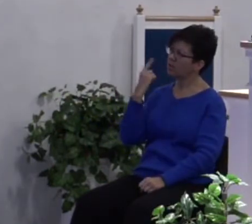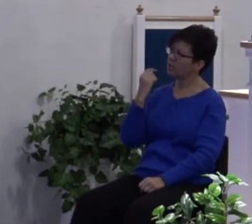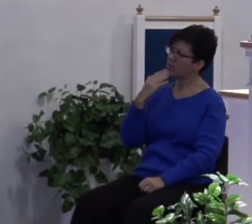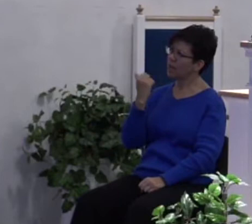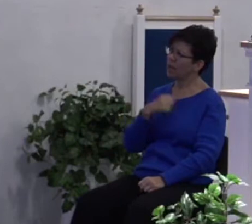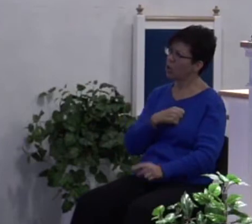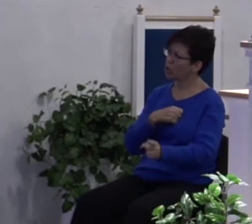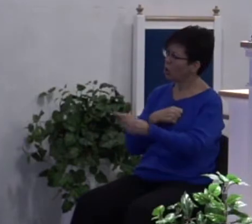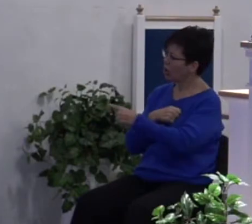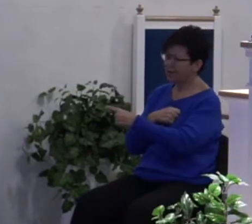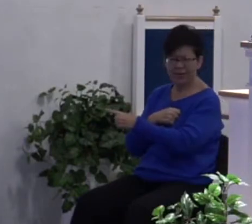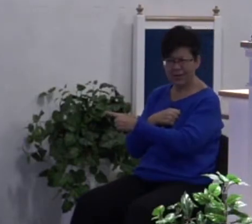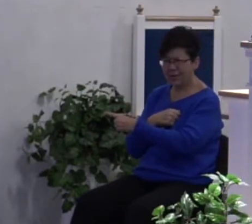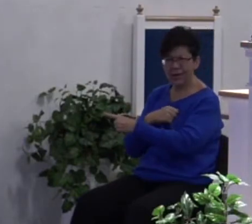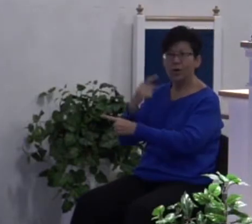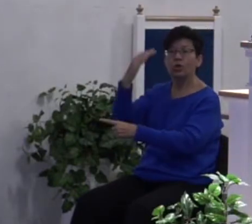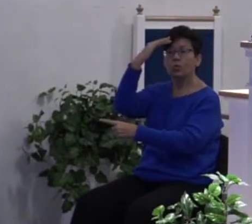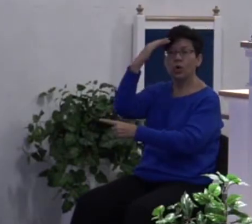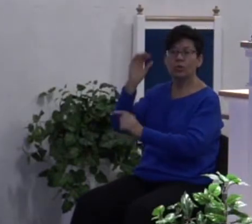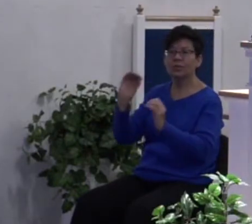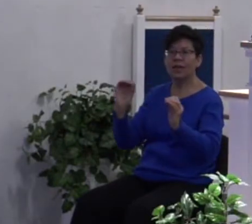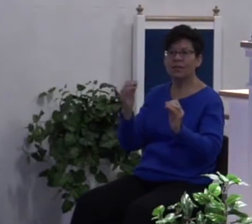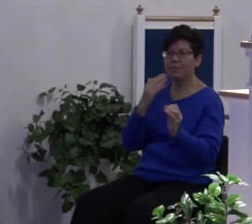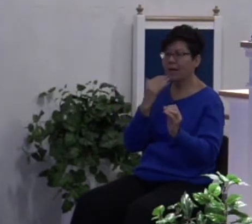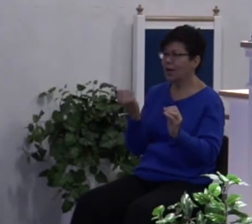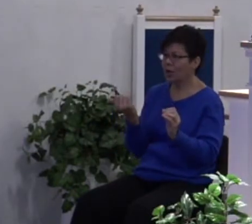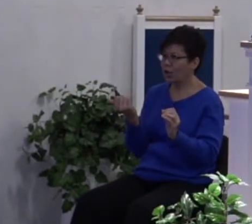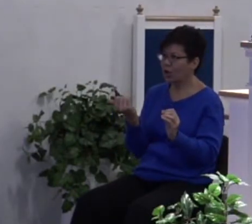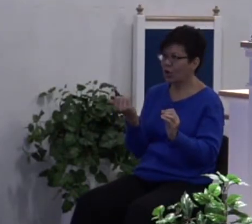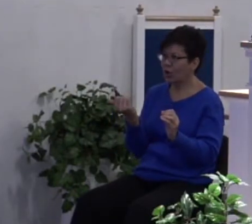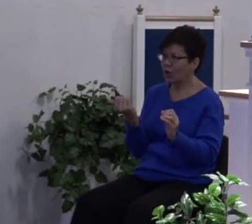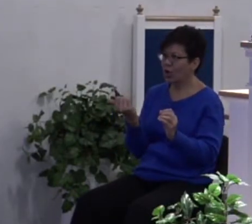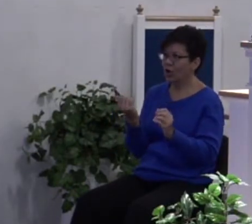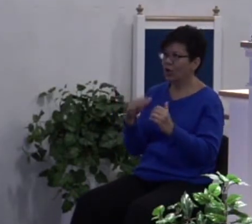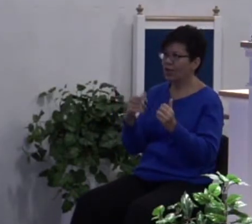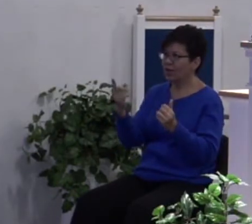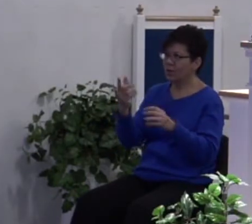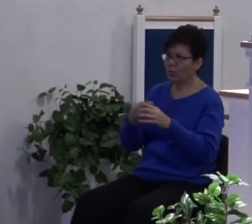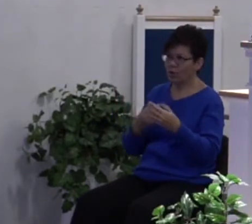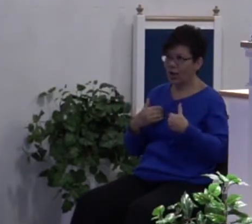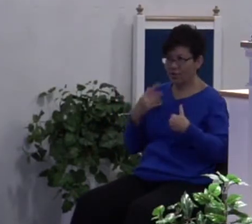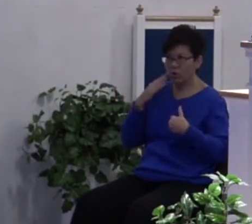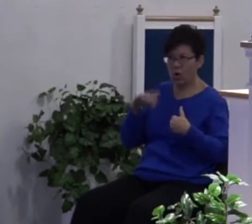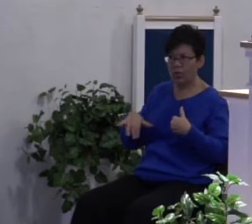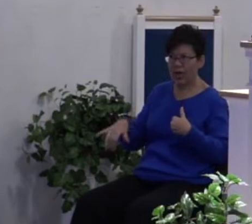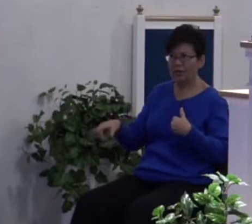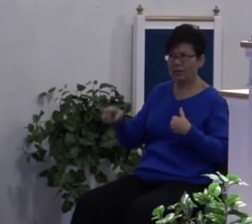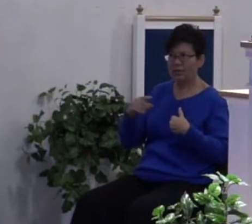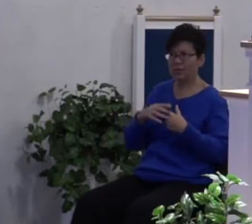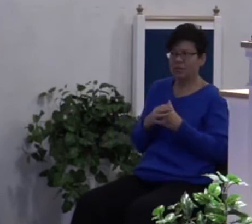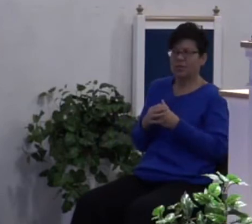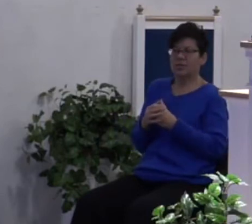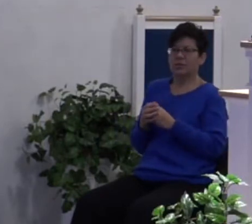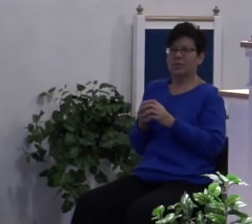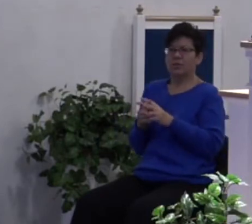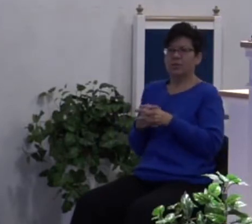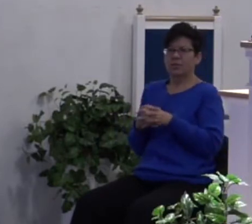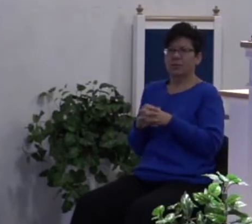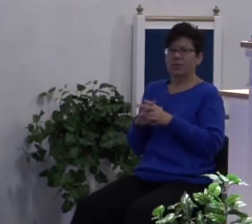because you know there's nothing better than what you got. You know that. So I'm going to end on the